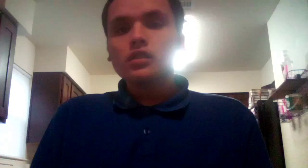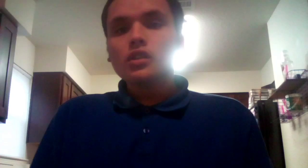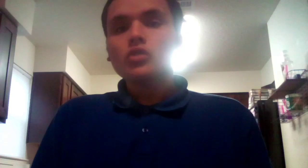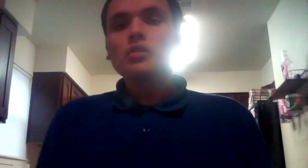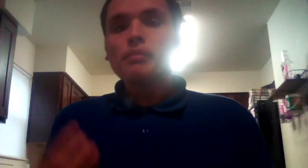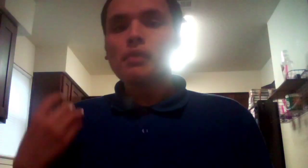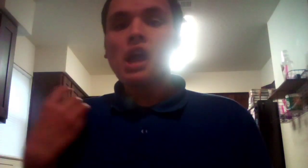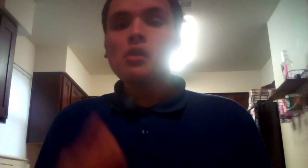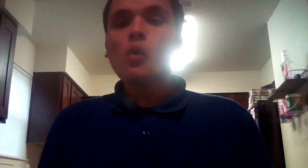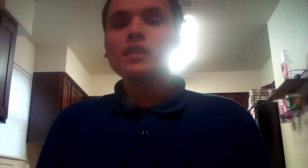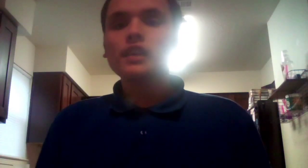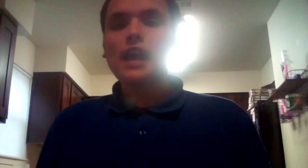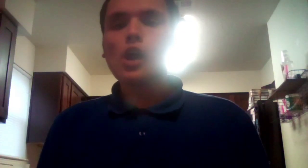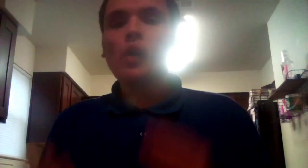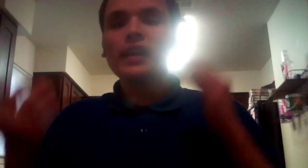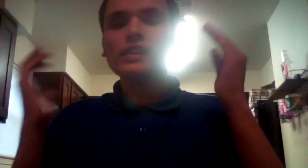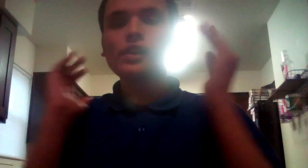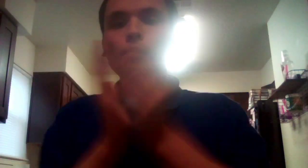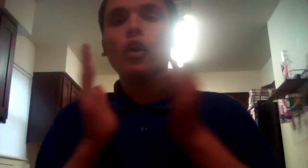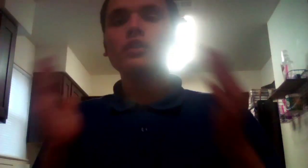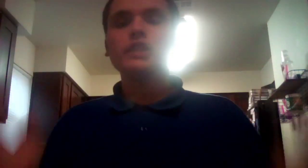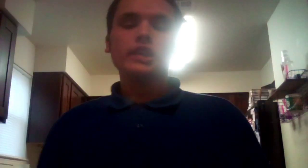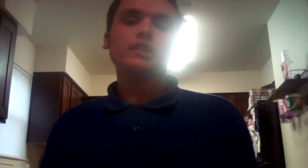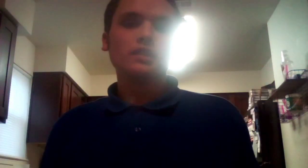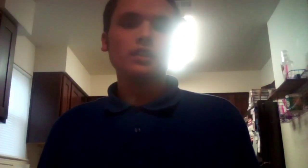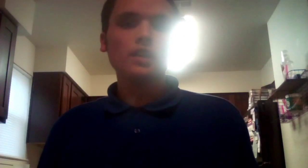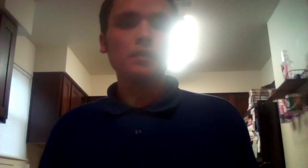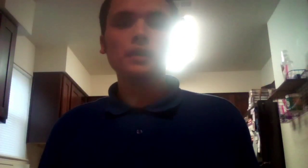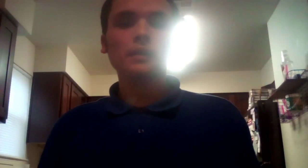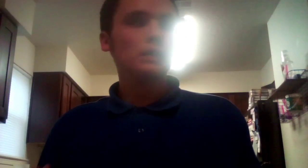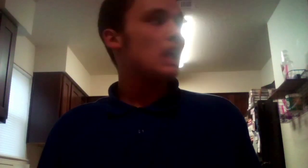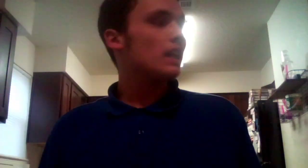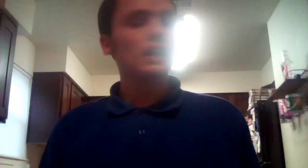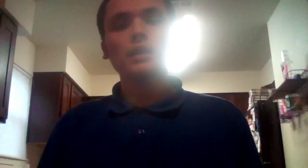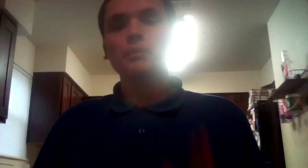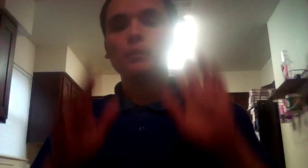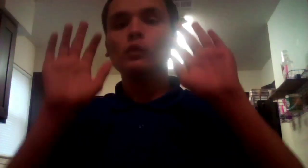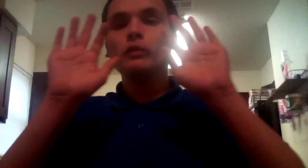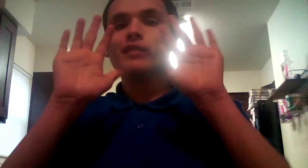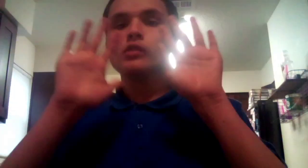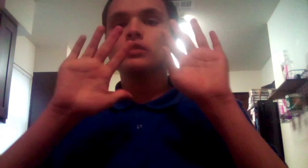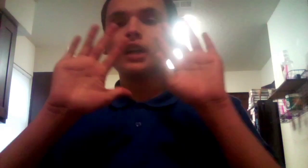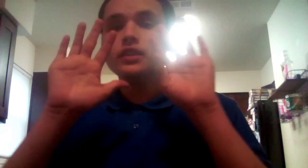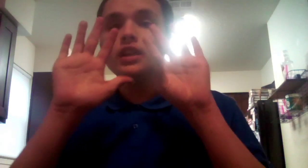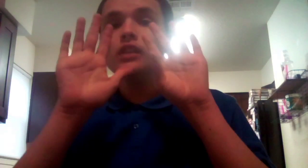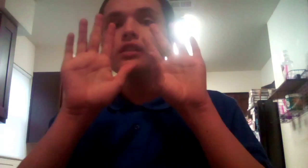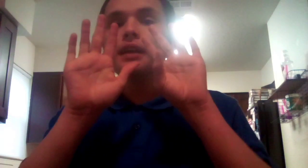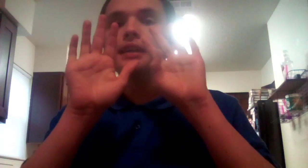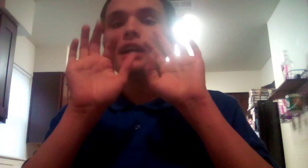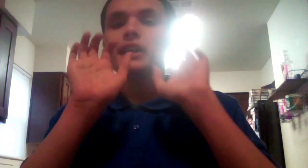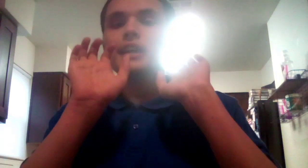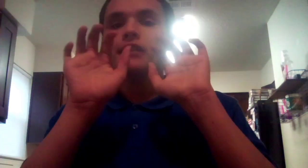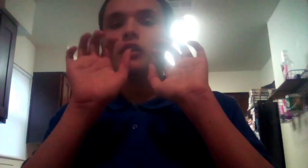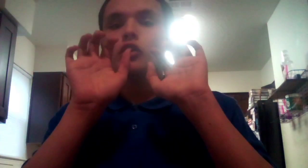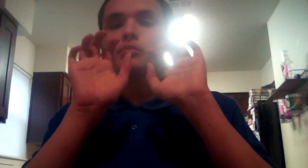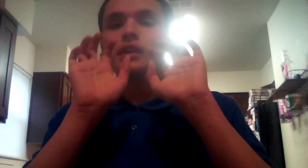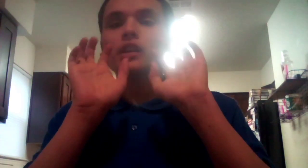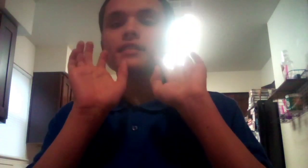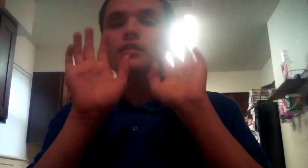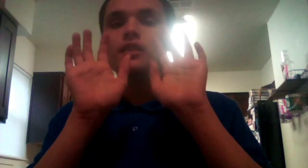So you probably wonder how I clip all this and make it like without touching, like if it goes bigger screen,